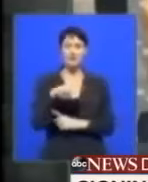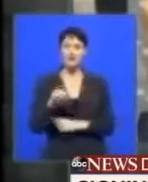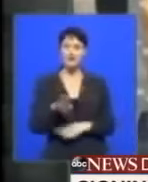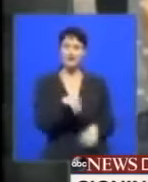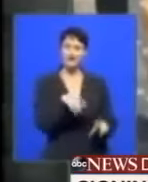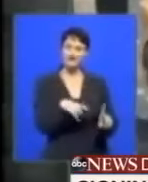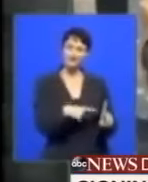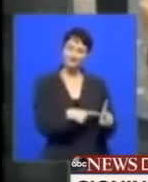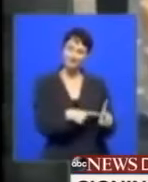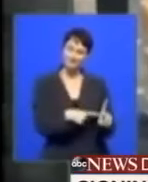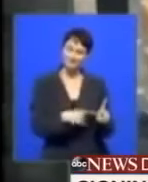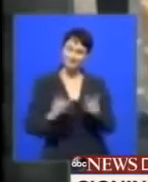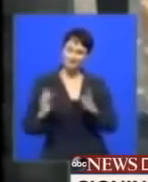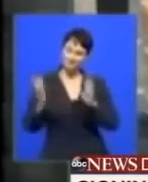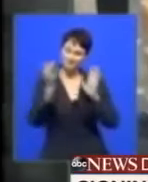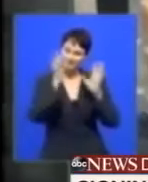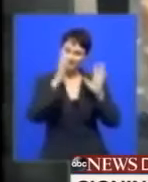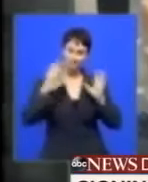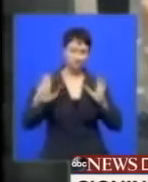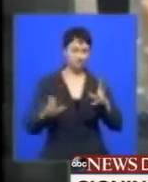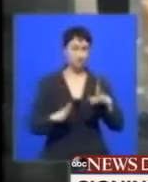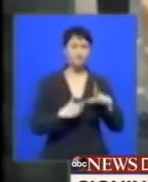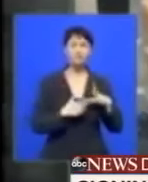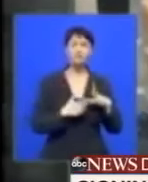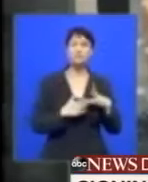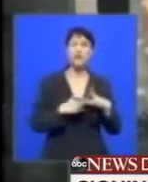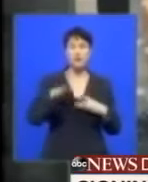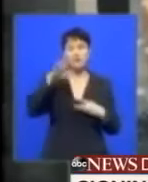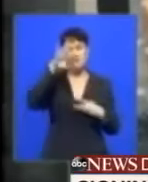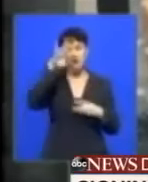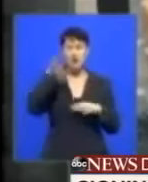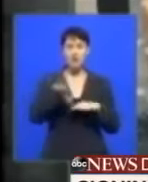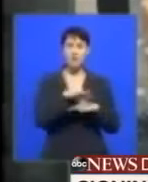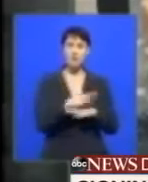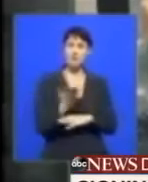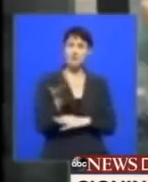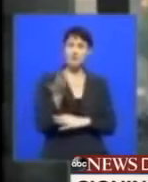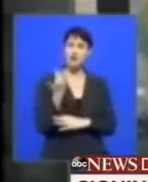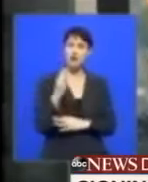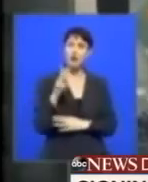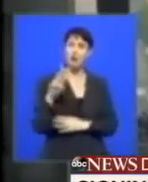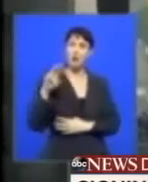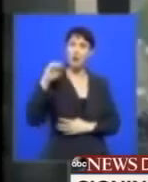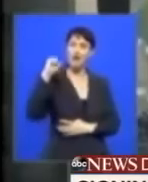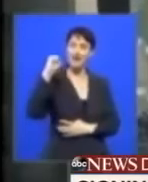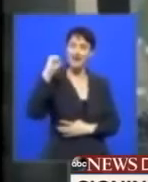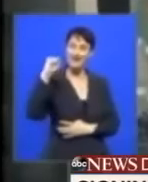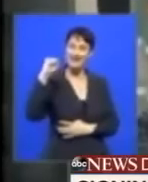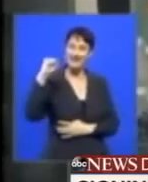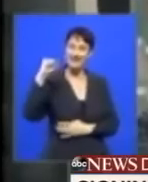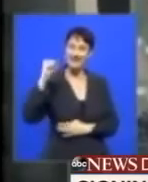different page. An extraordinary case of lost in translation. Will Ross, BBC News, Johannesburg.